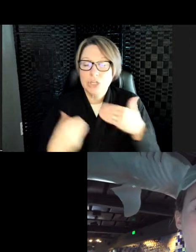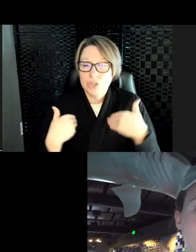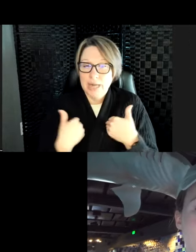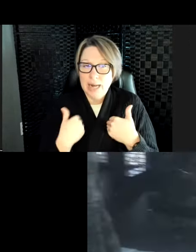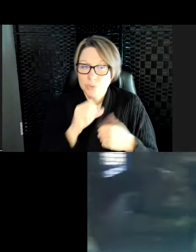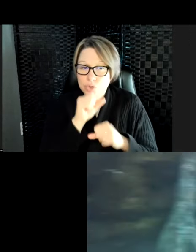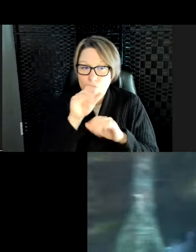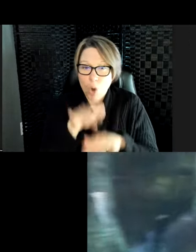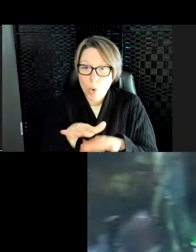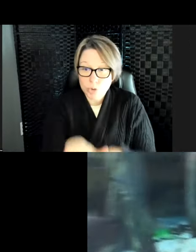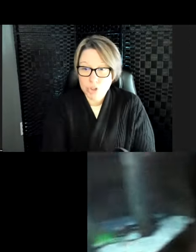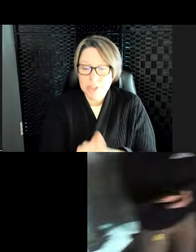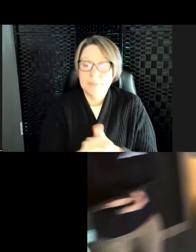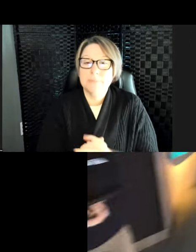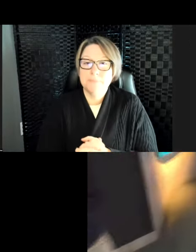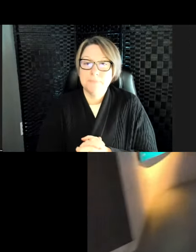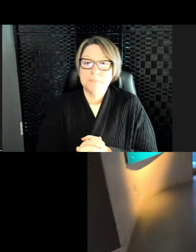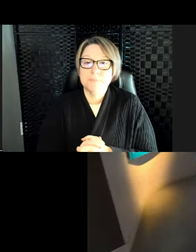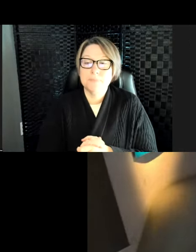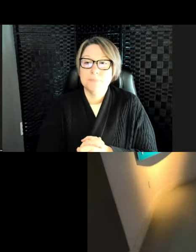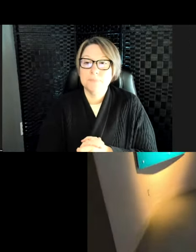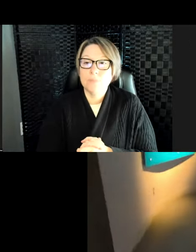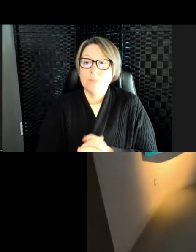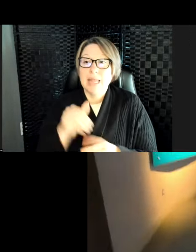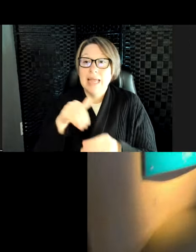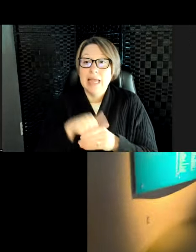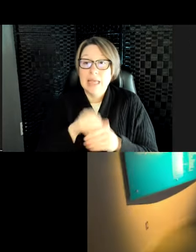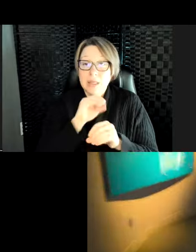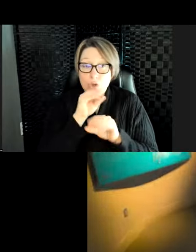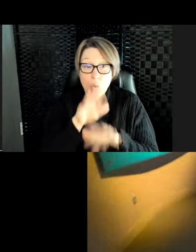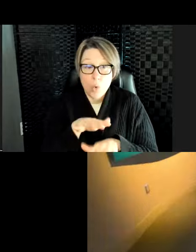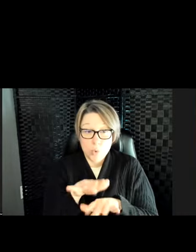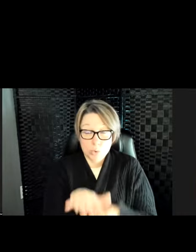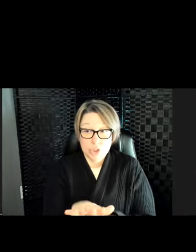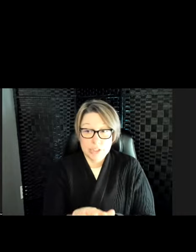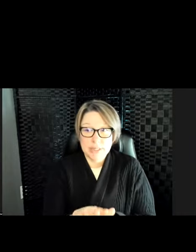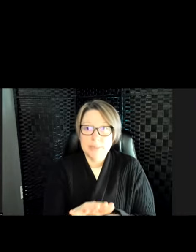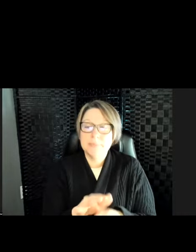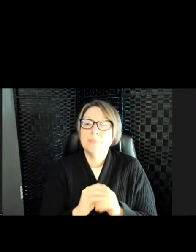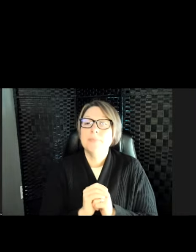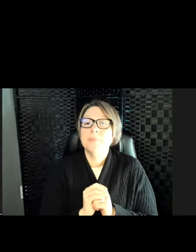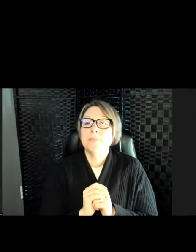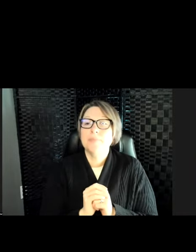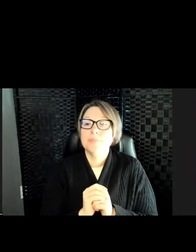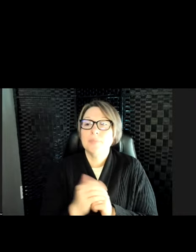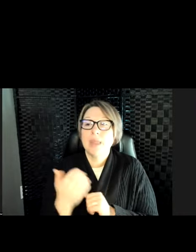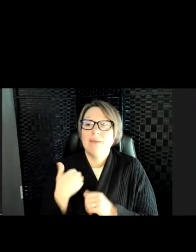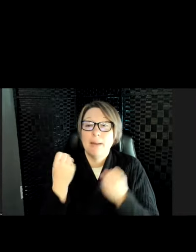All right. So, in the ocean, I guess we'll start in the ocean, there are many endangered animals